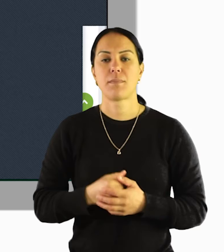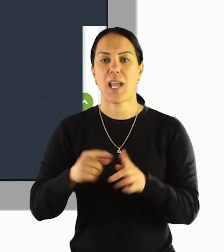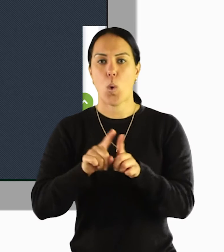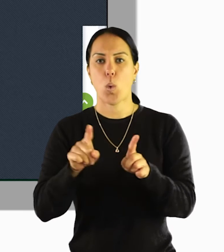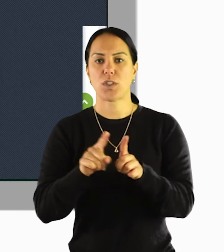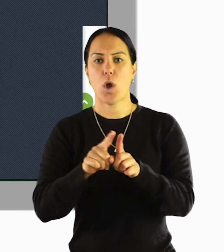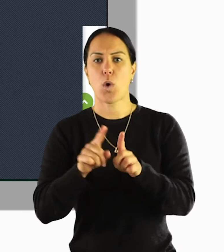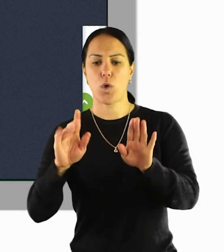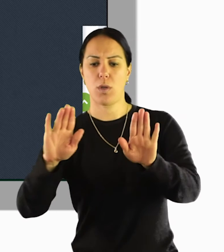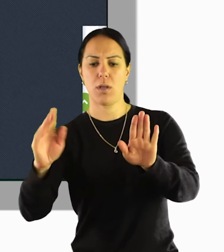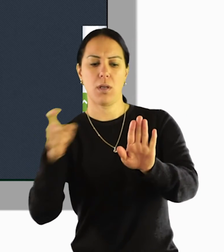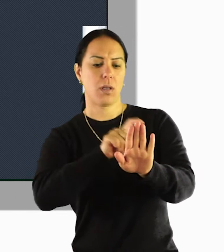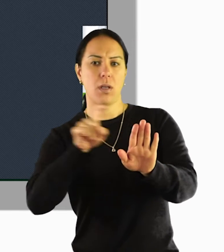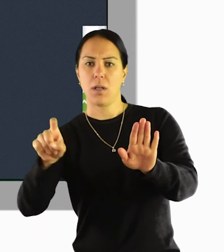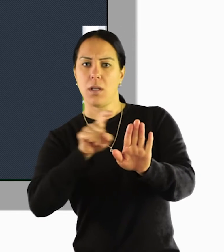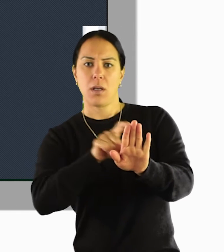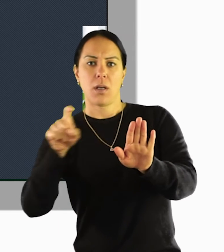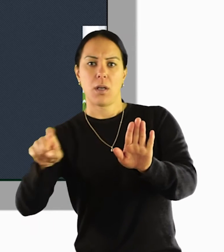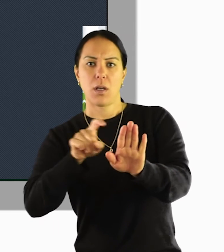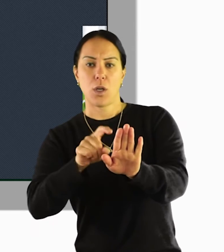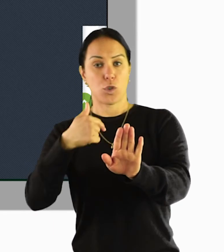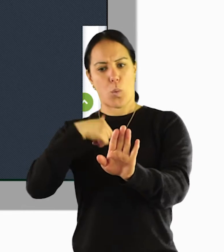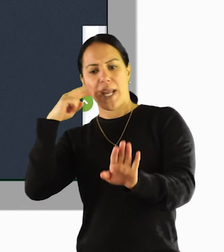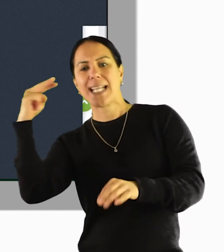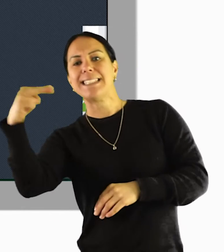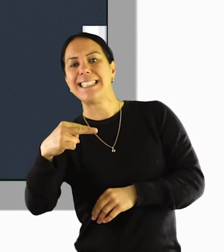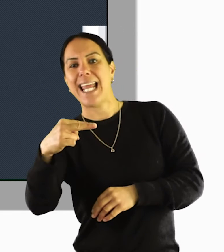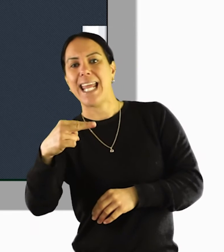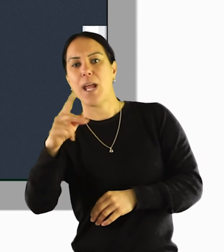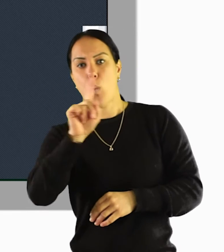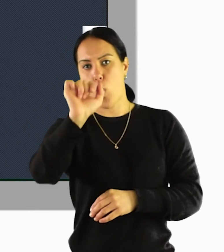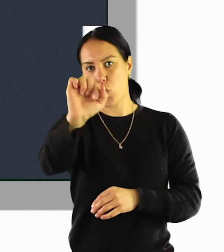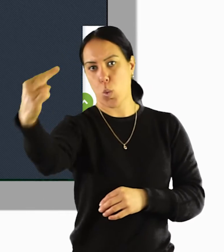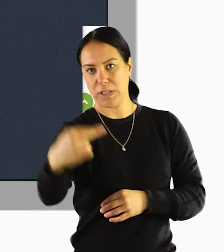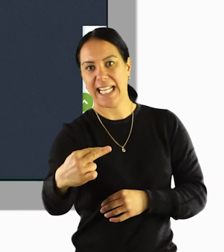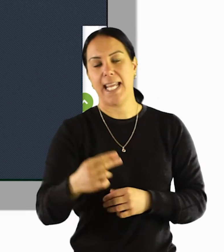And you can flip between screens this way so that they can see what it is that you're seeing.